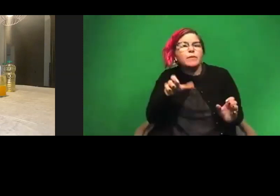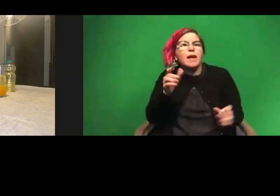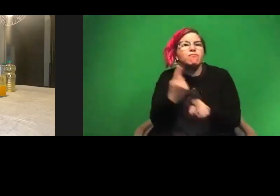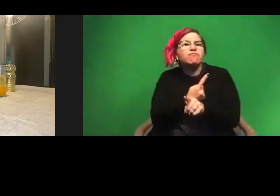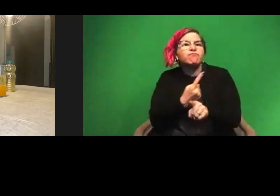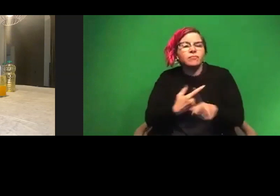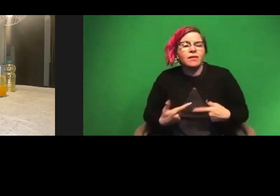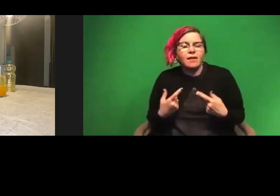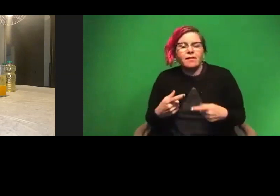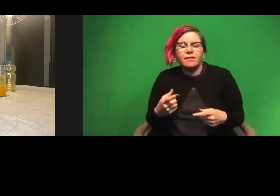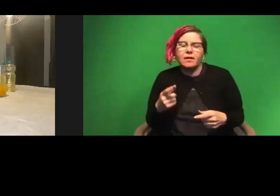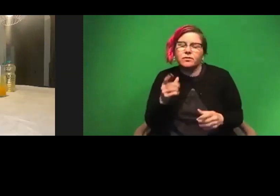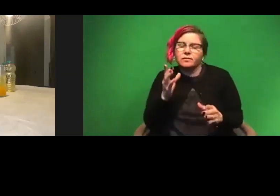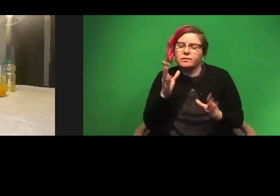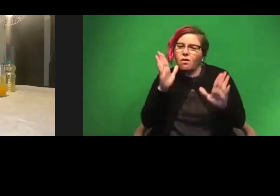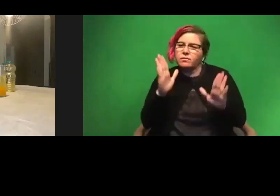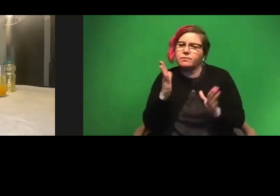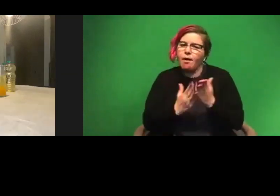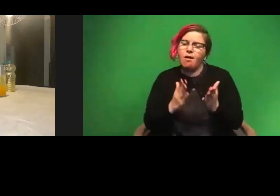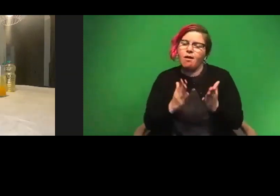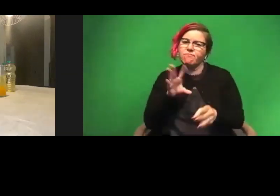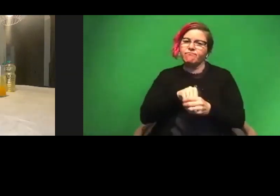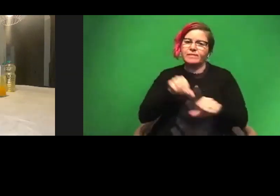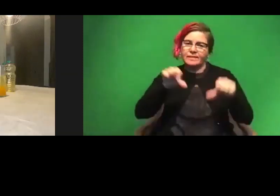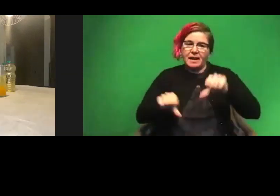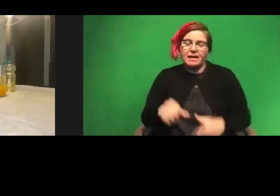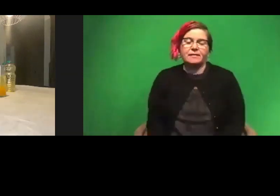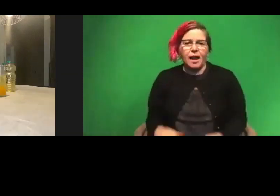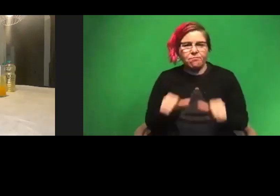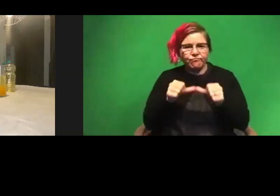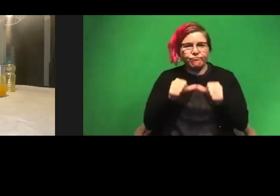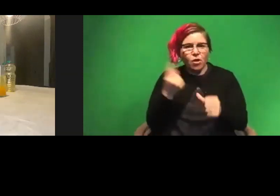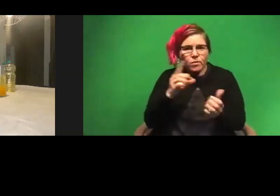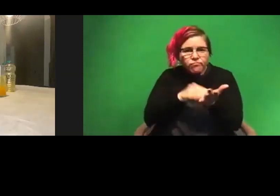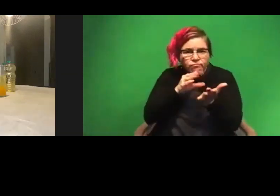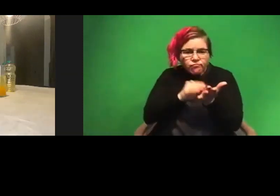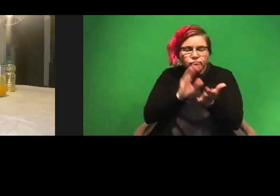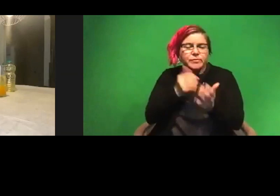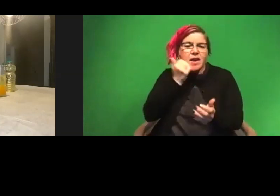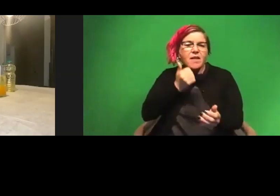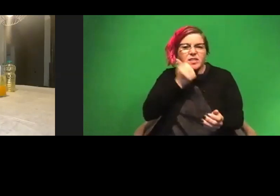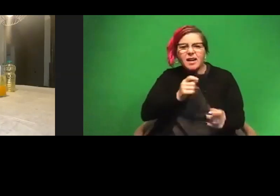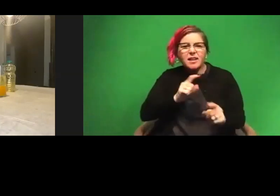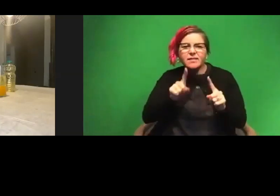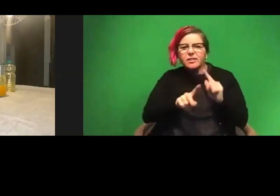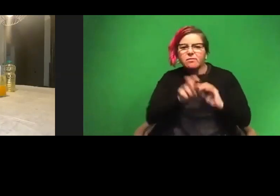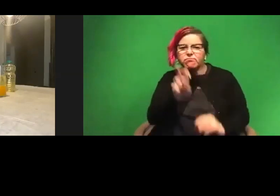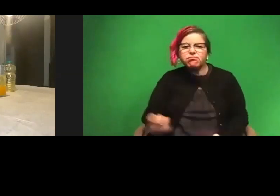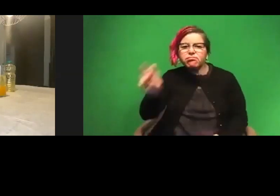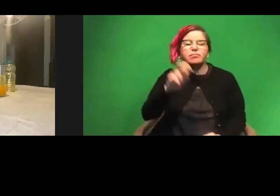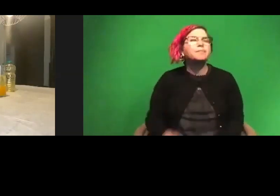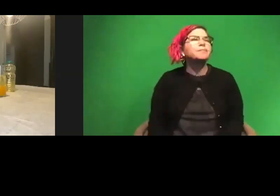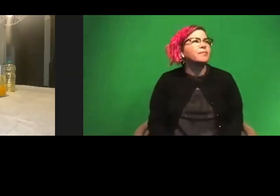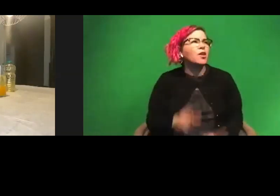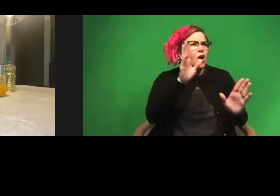the most awesome part about being a scientist to me. I'm continuously learning and every day is an adventure. That's awesome. That's a really